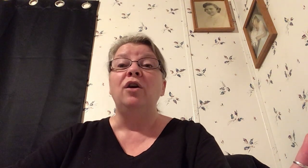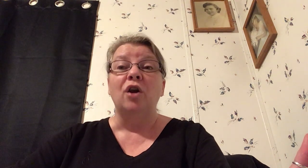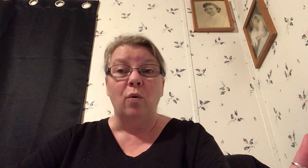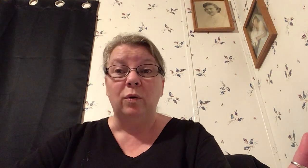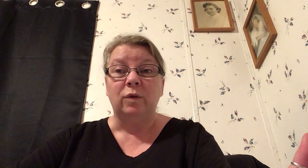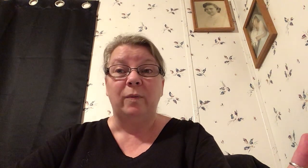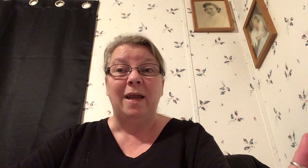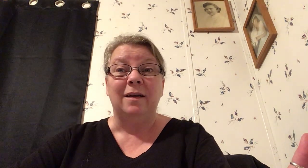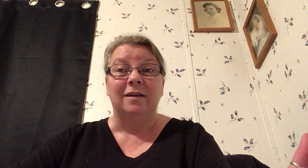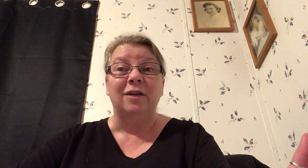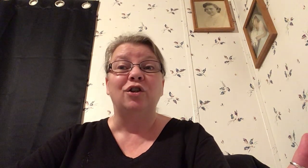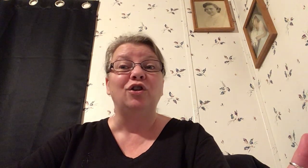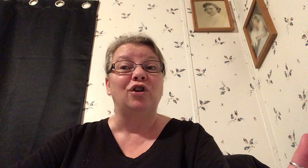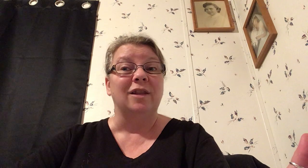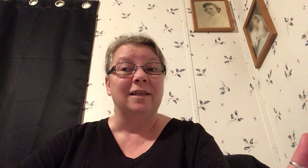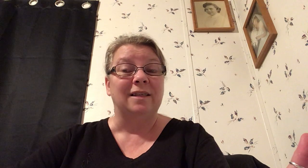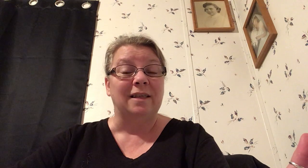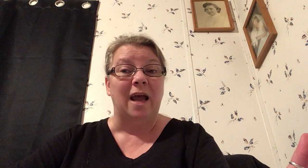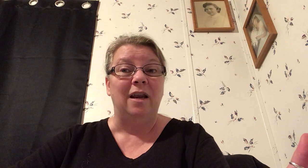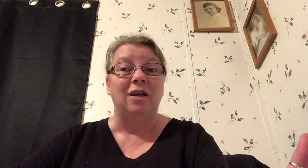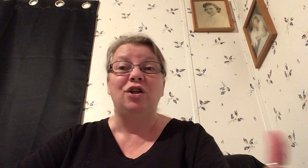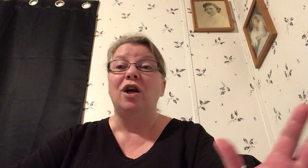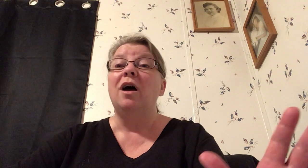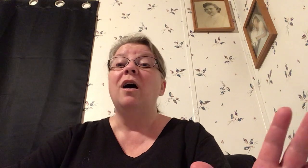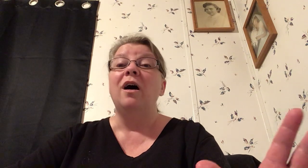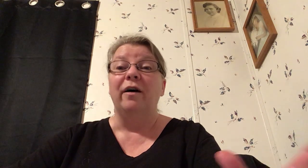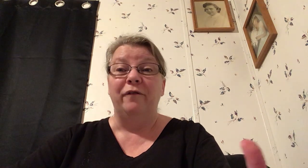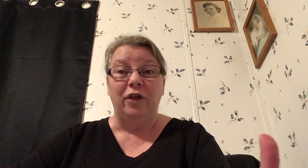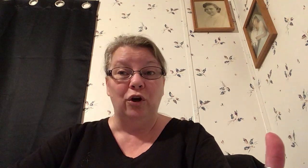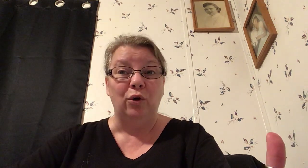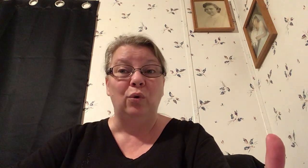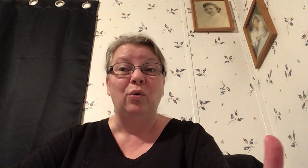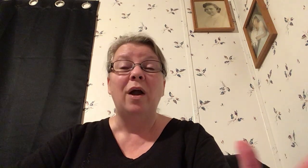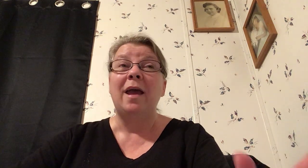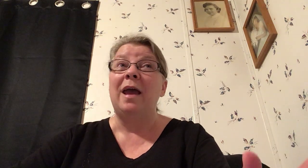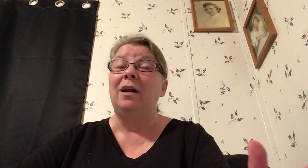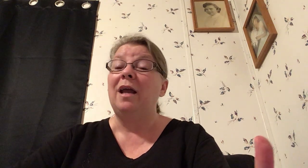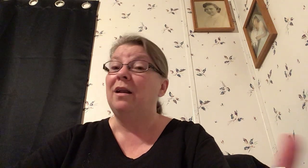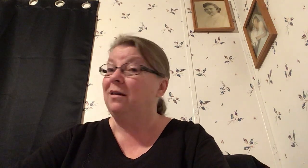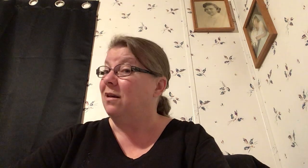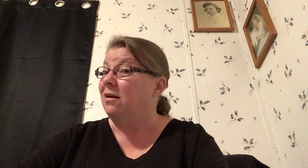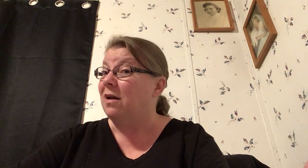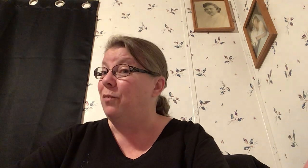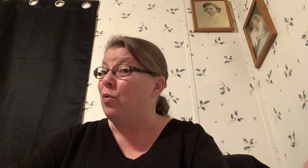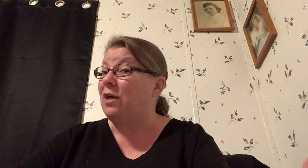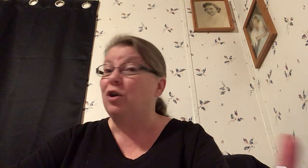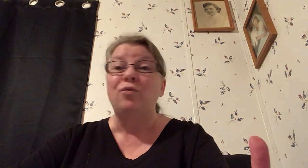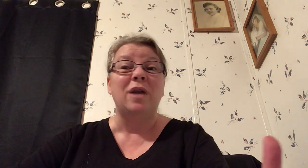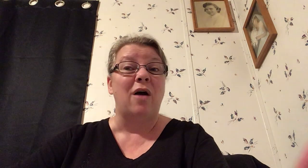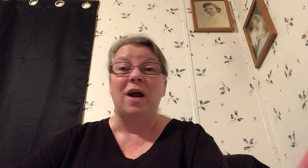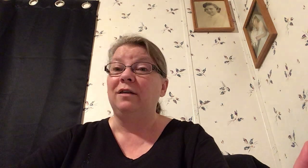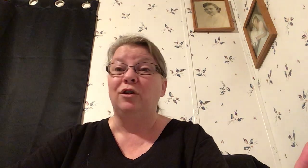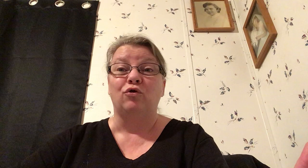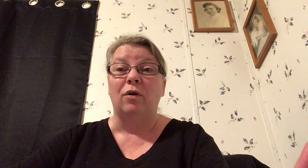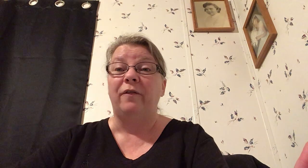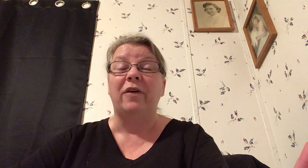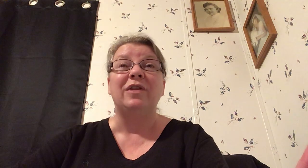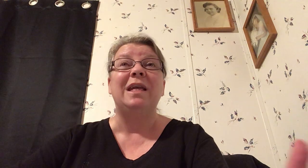no one was paying attention to the signage of the WHO and the WHO now has control of everything